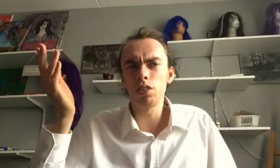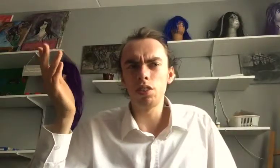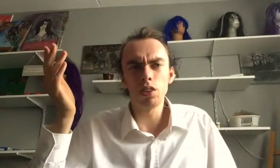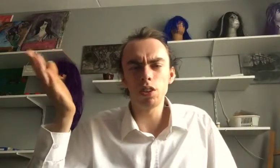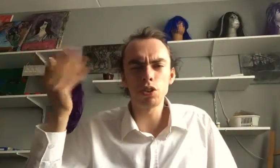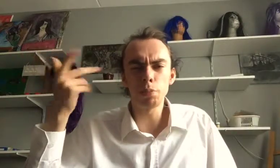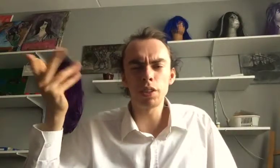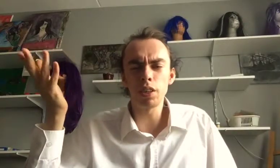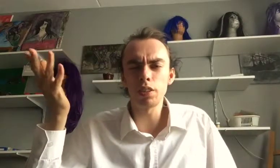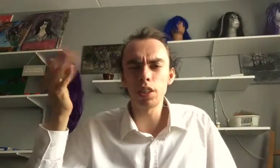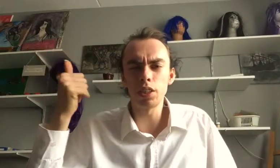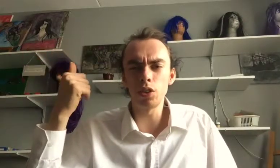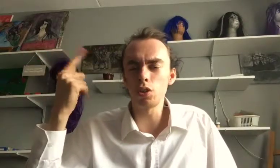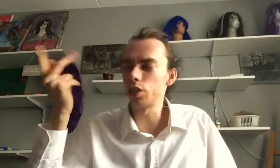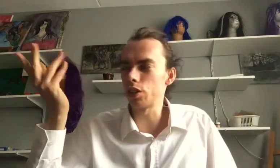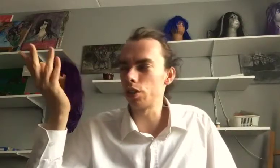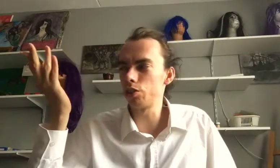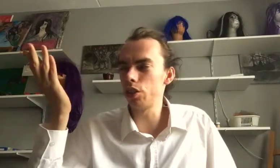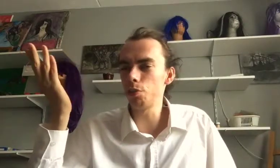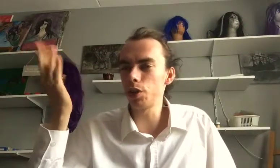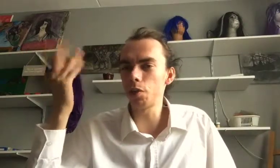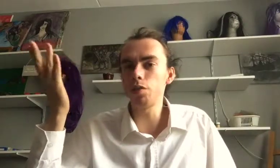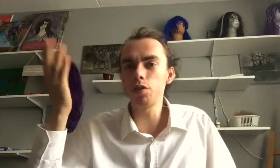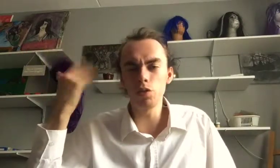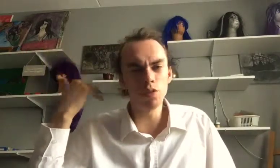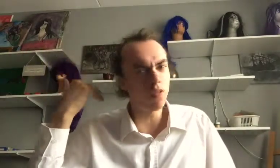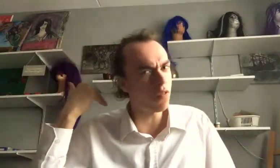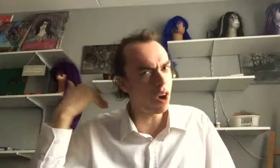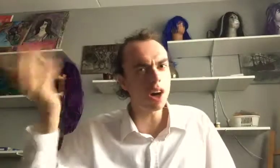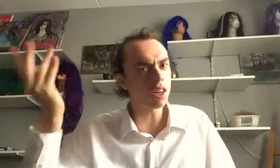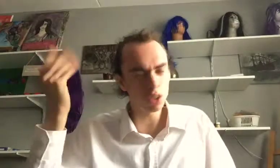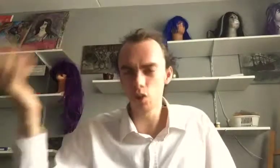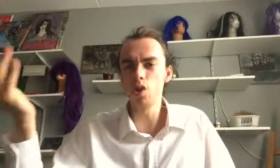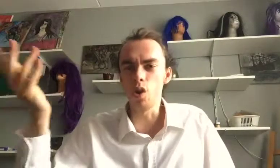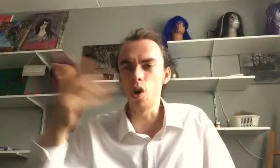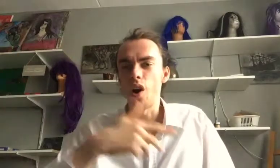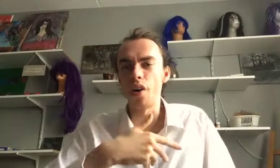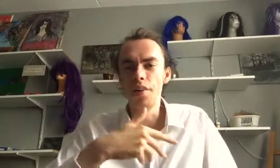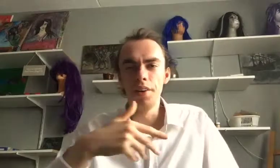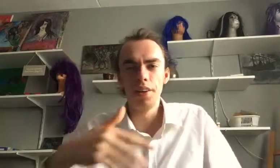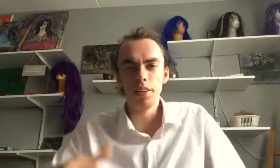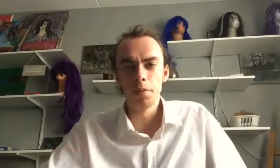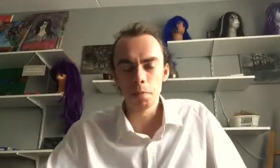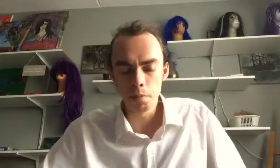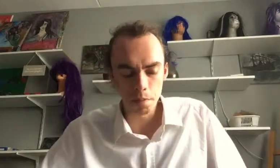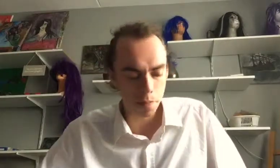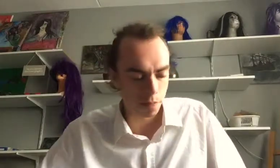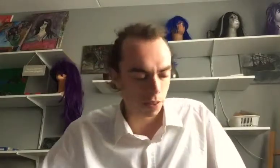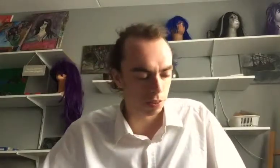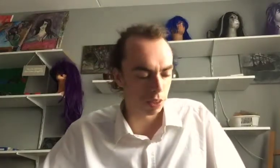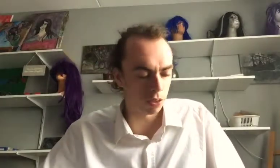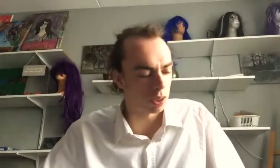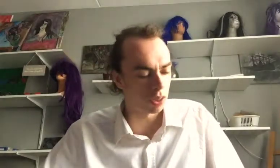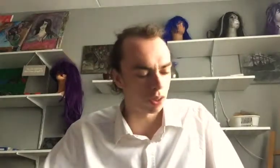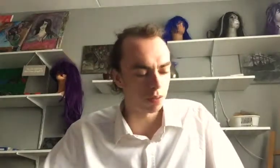on top of that, I think also, that this video, become, far, too, long. will, if I do that all.